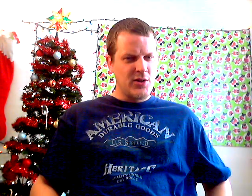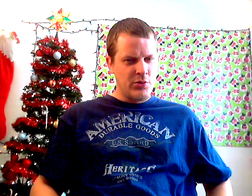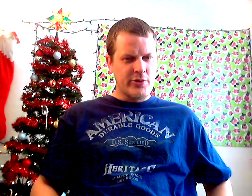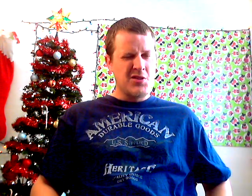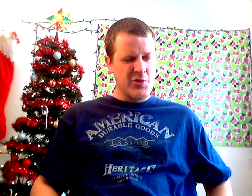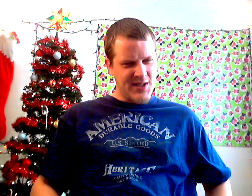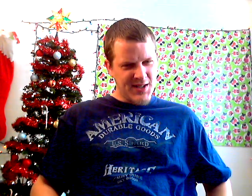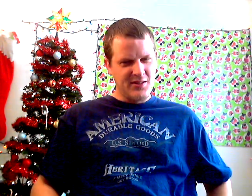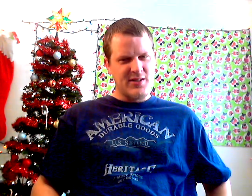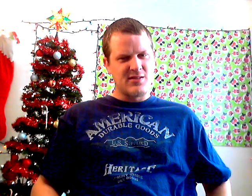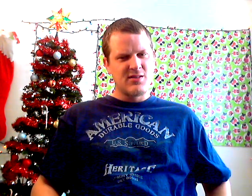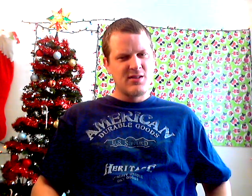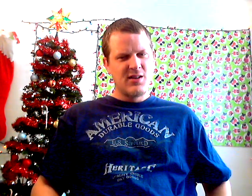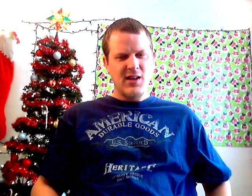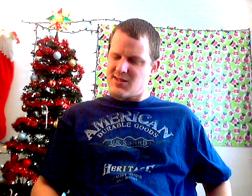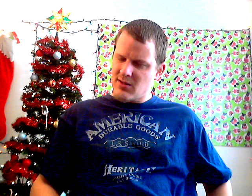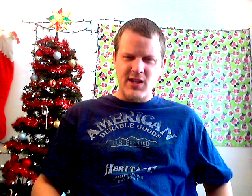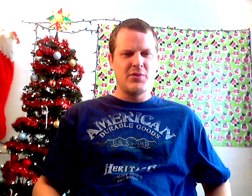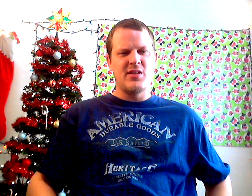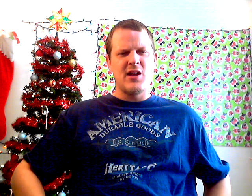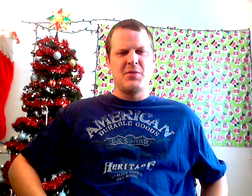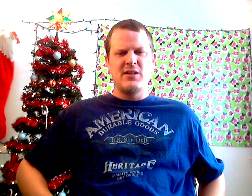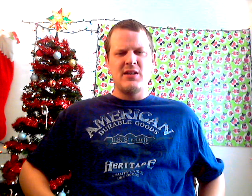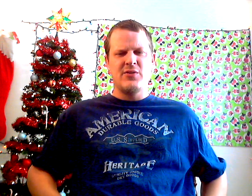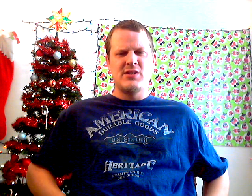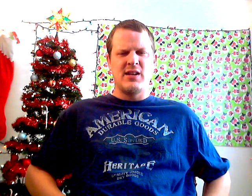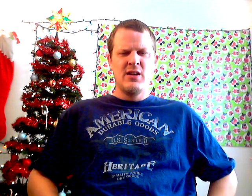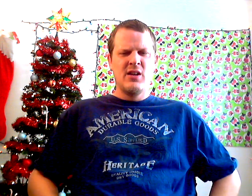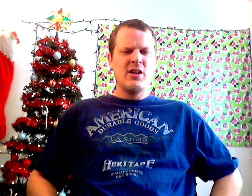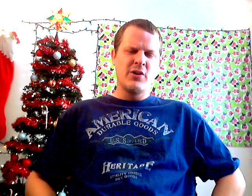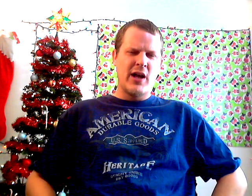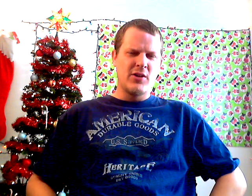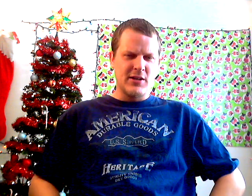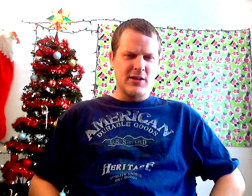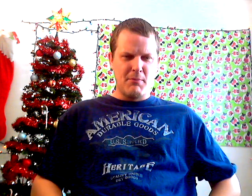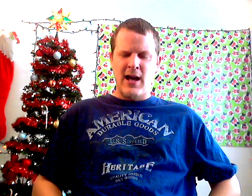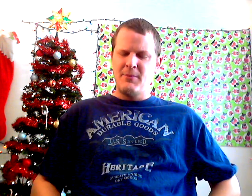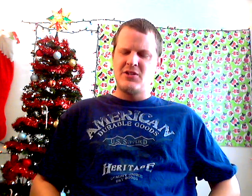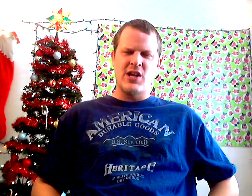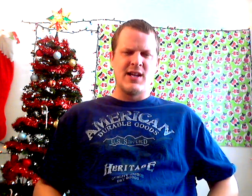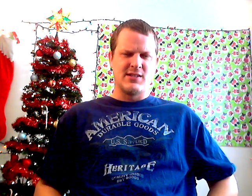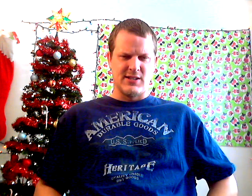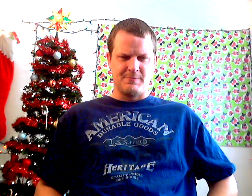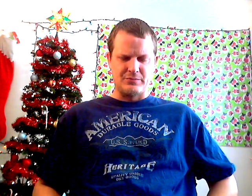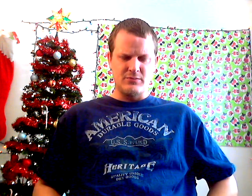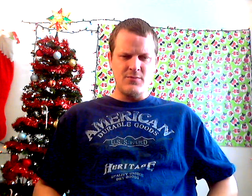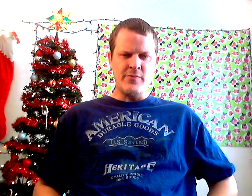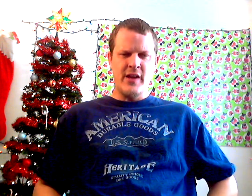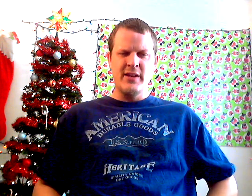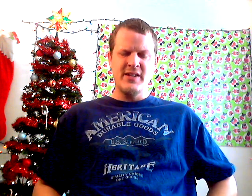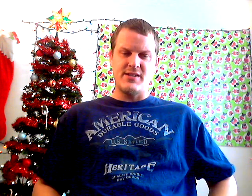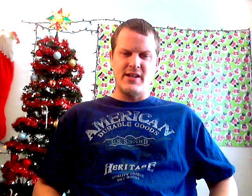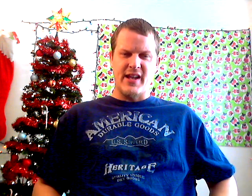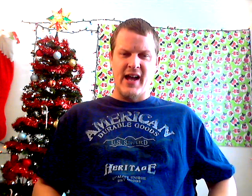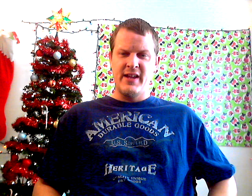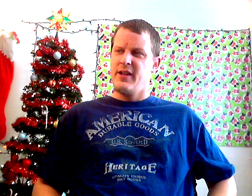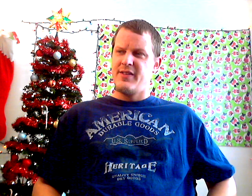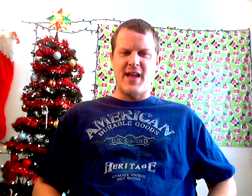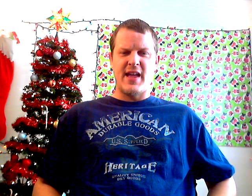ludicrous and ridiculous. I still can't believe the company never did it. You know, I look at Ahmed Johnson and I see a guy that